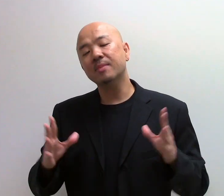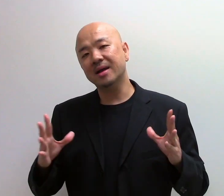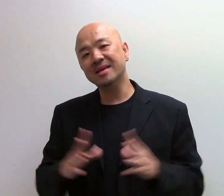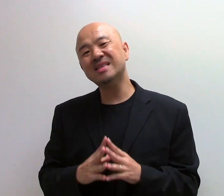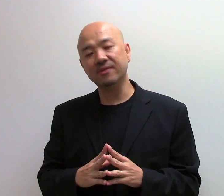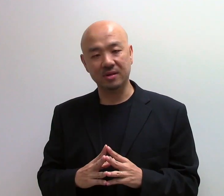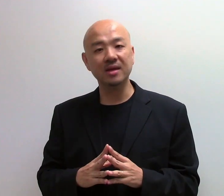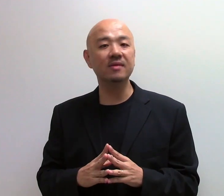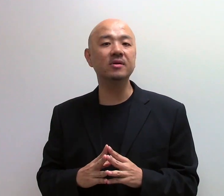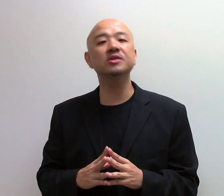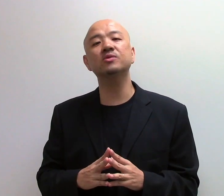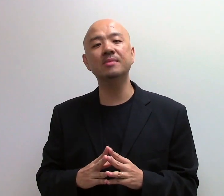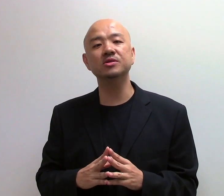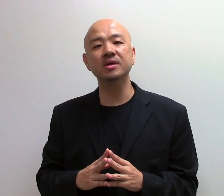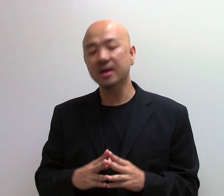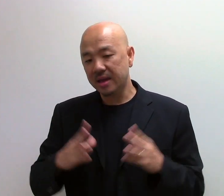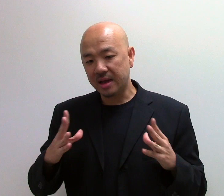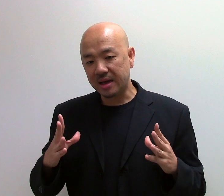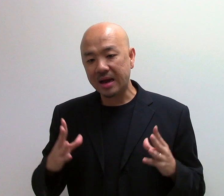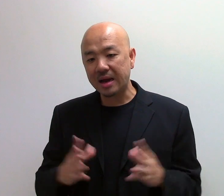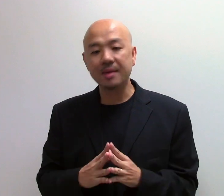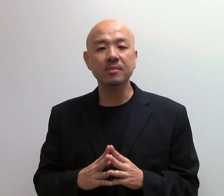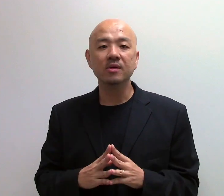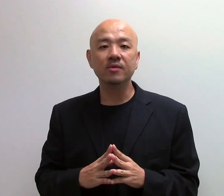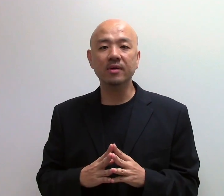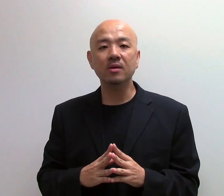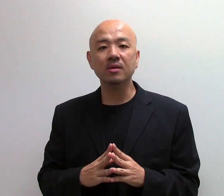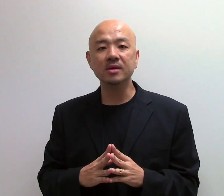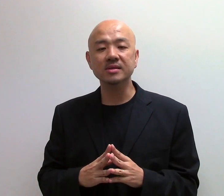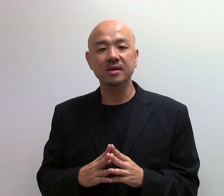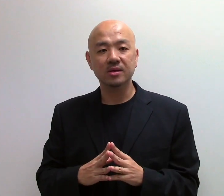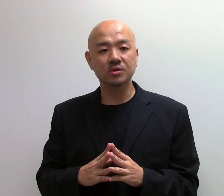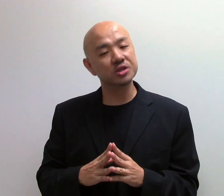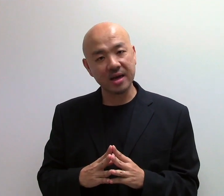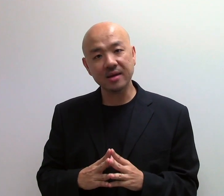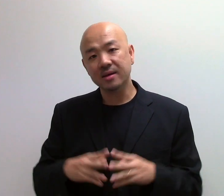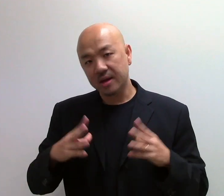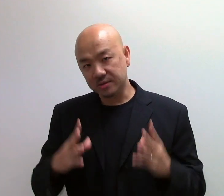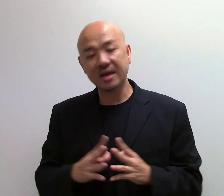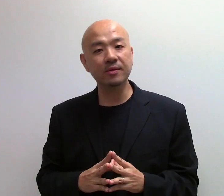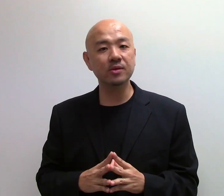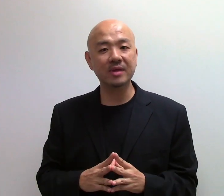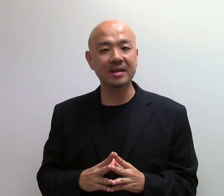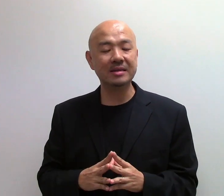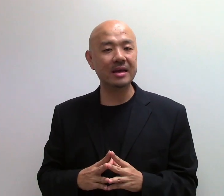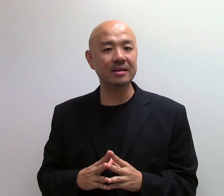But at this level, A-level H2 chemistry, I am very honest to share and to tell you that that